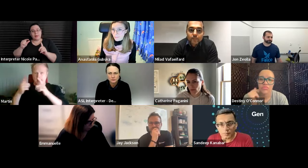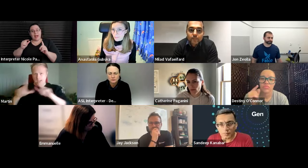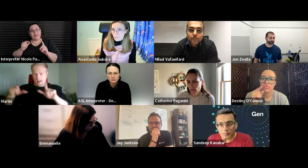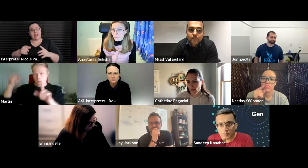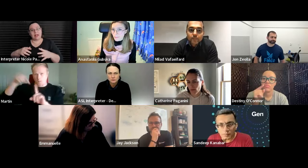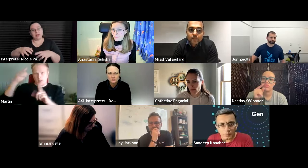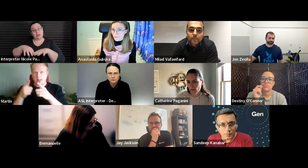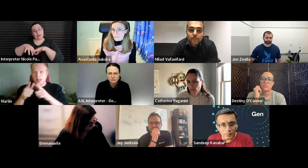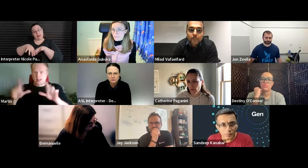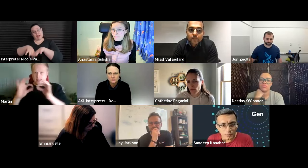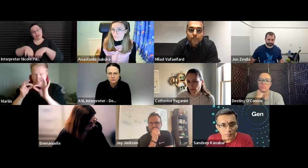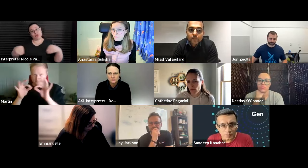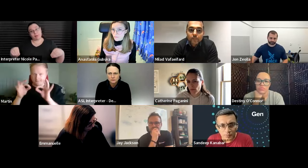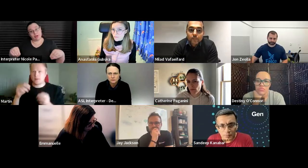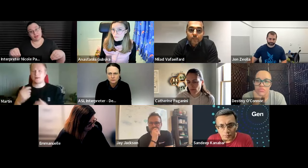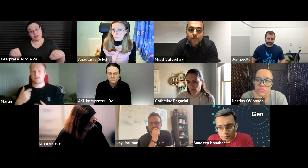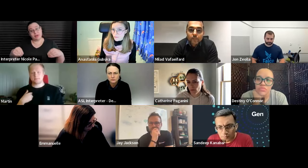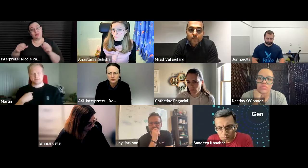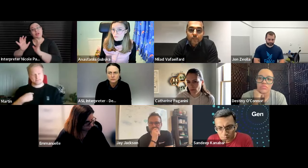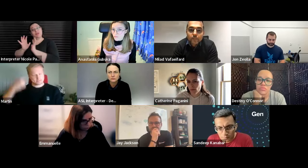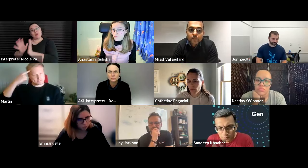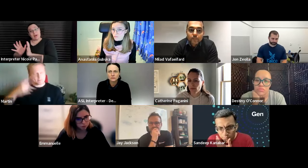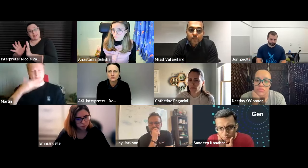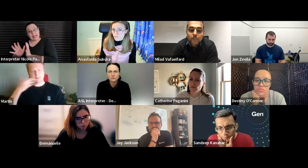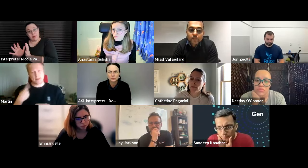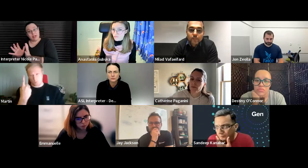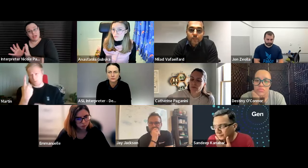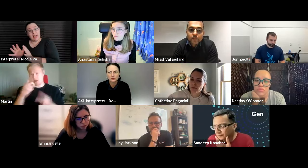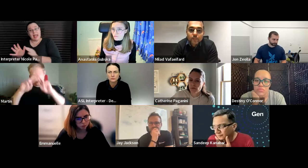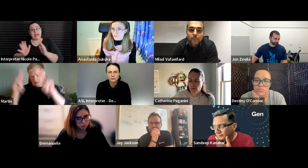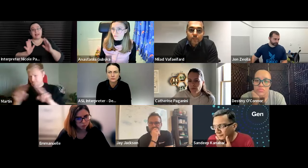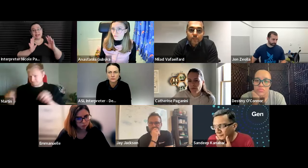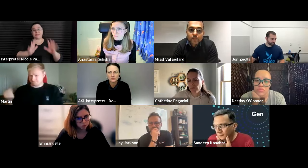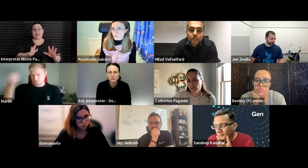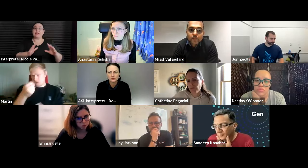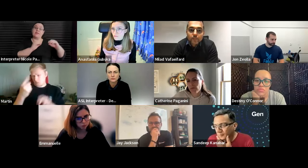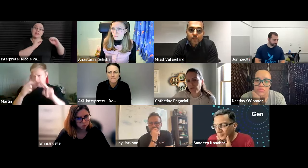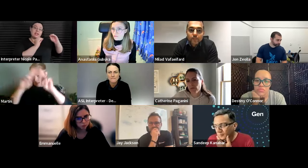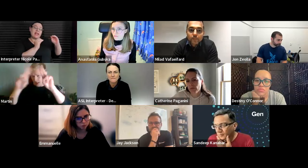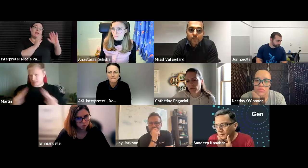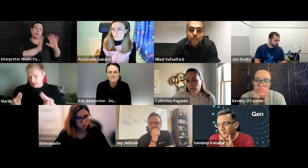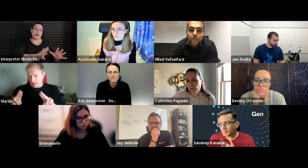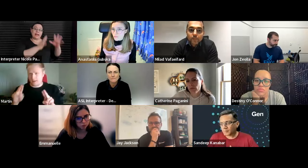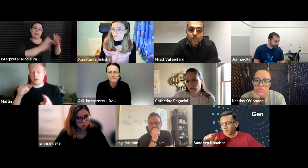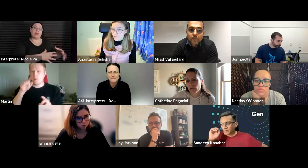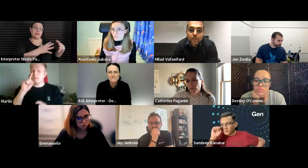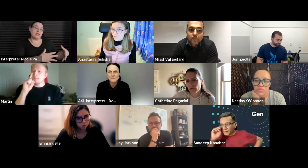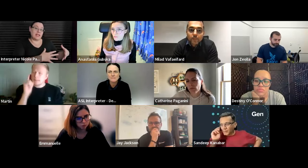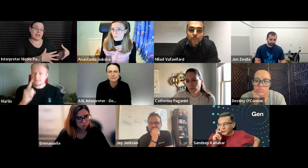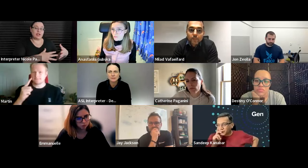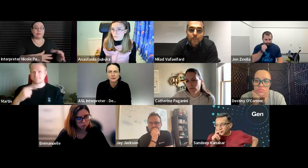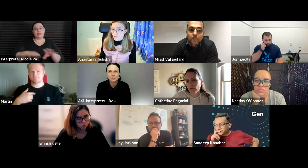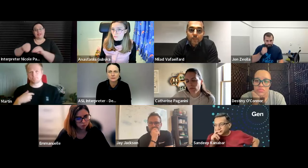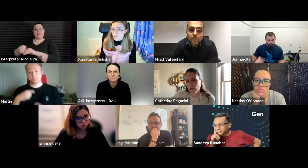uh having uh interpreters using one language and i think it's best if we just have one